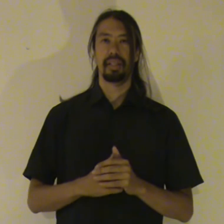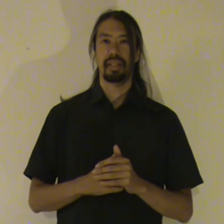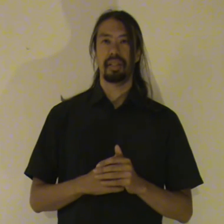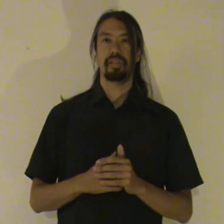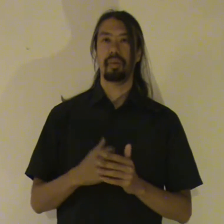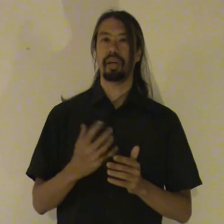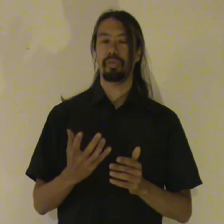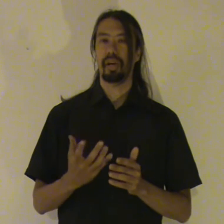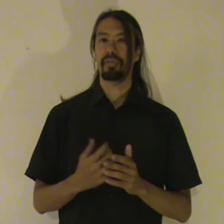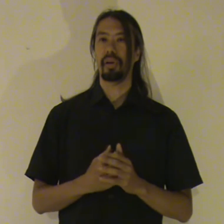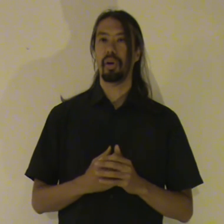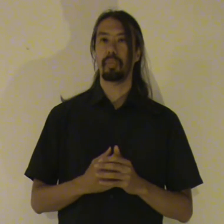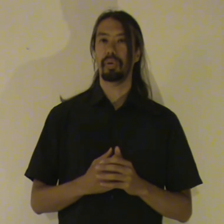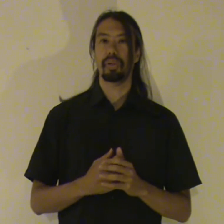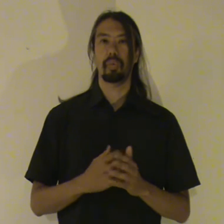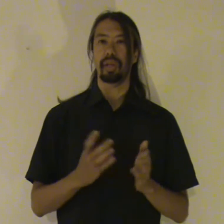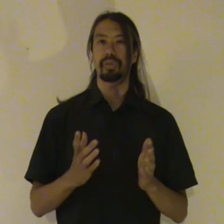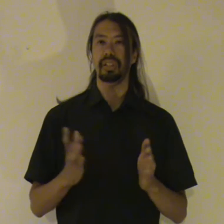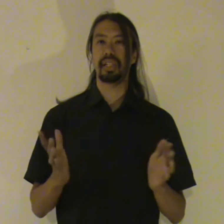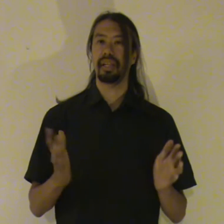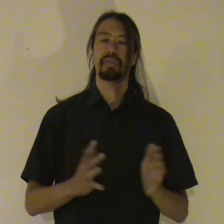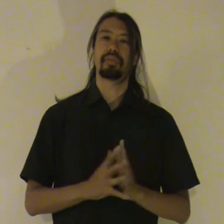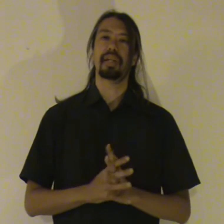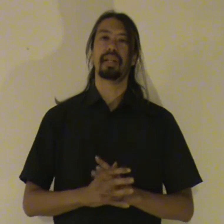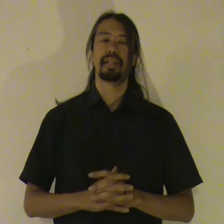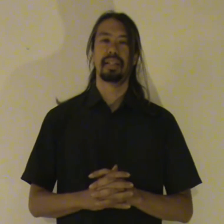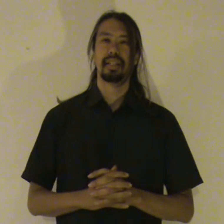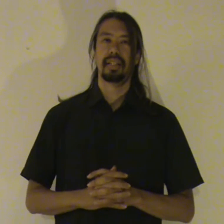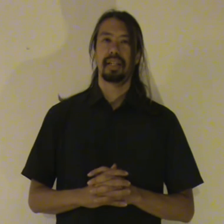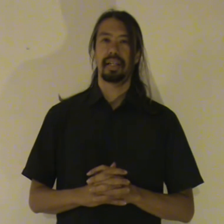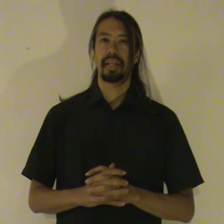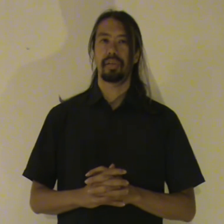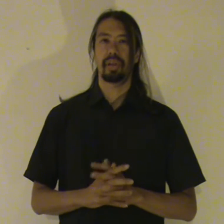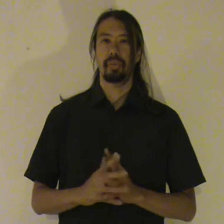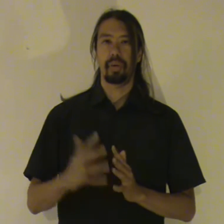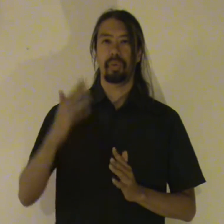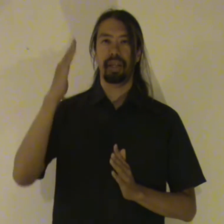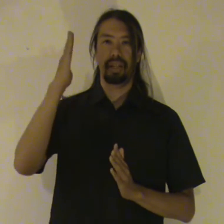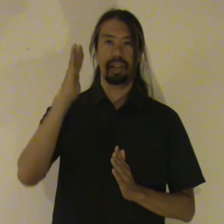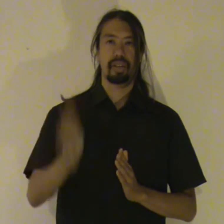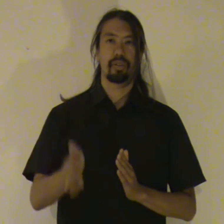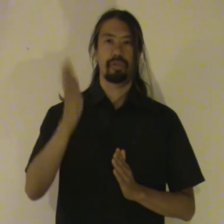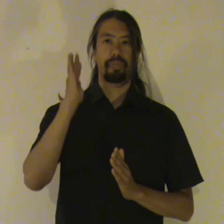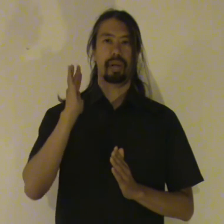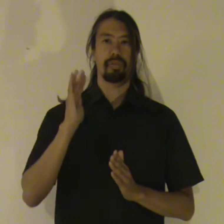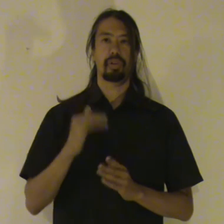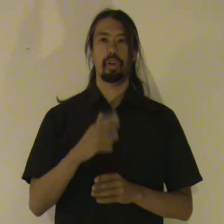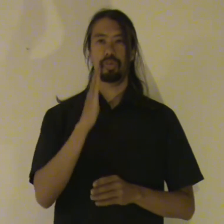The same way if you are having a hope. You are not willing to see everything. And then you are in a way already cutting off part of the cosmos.